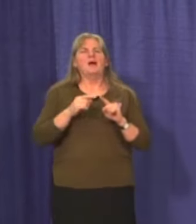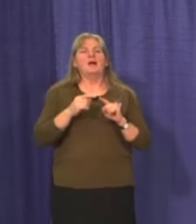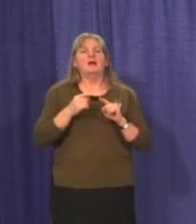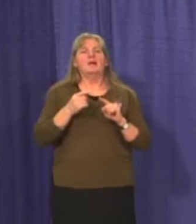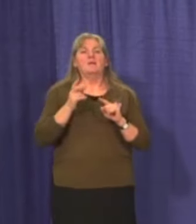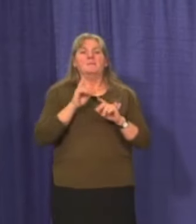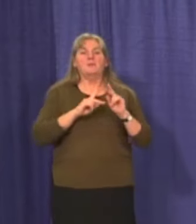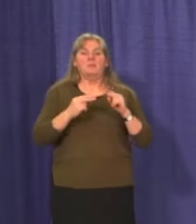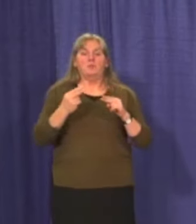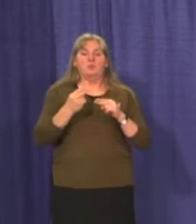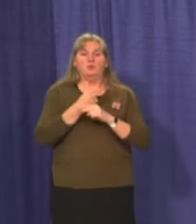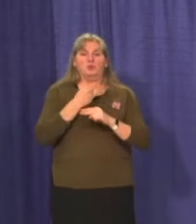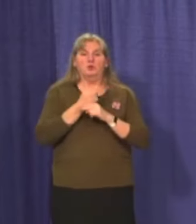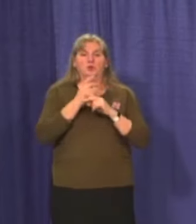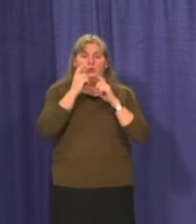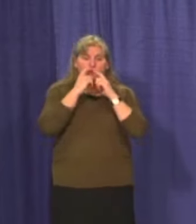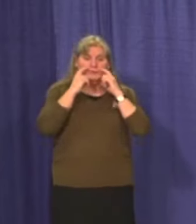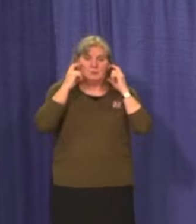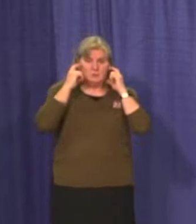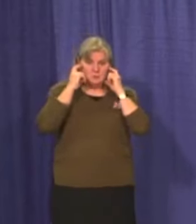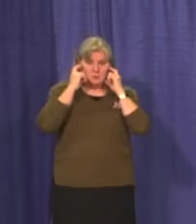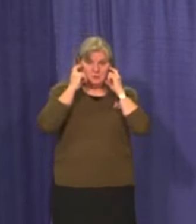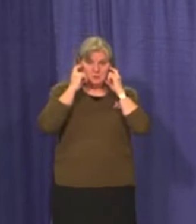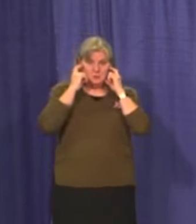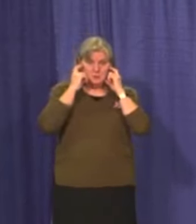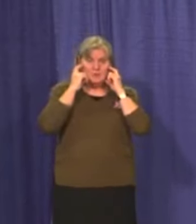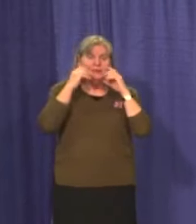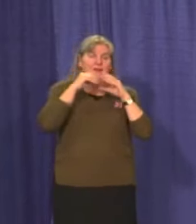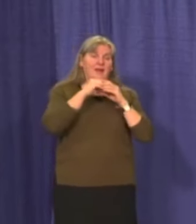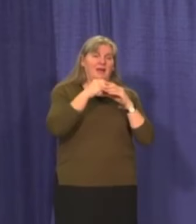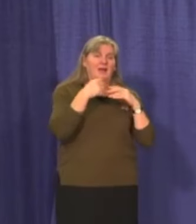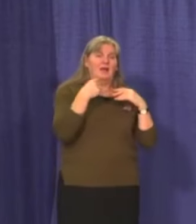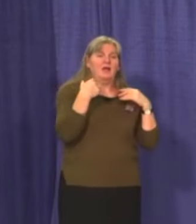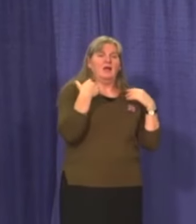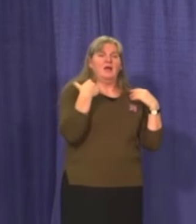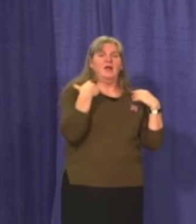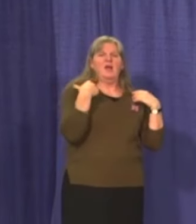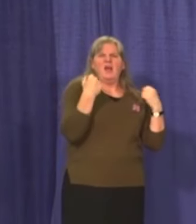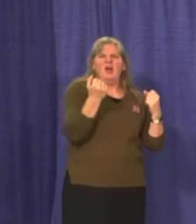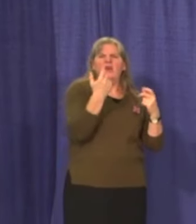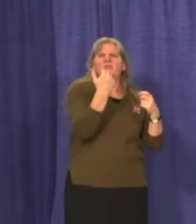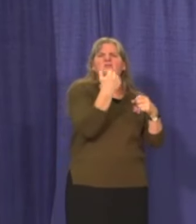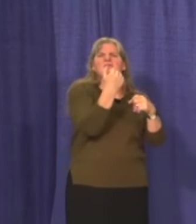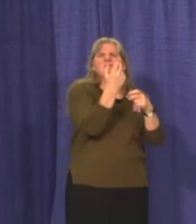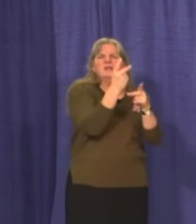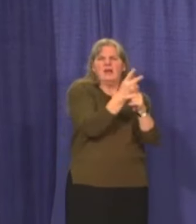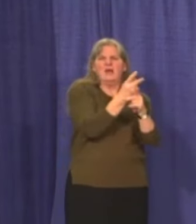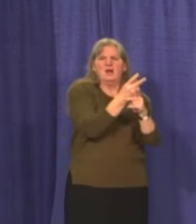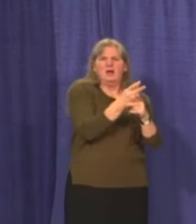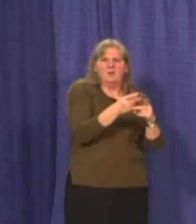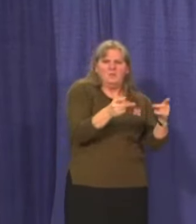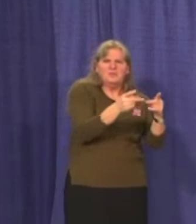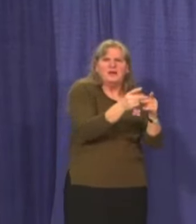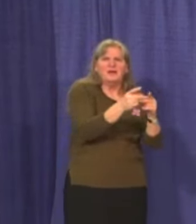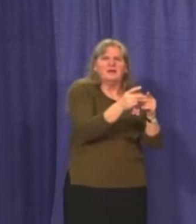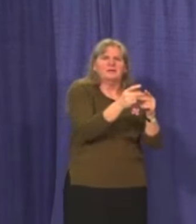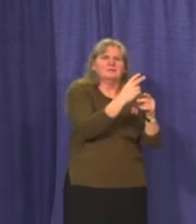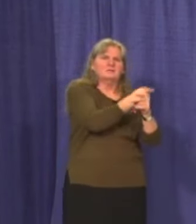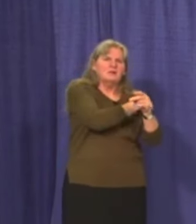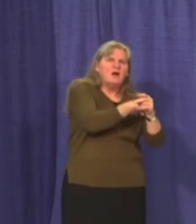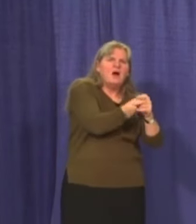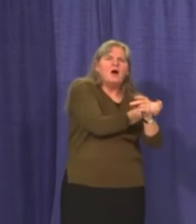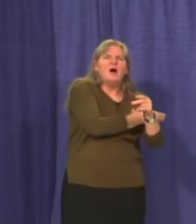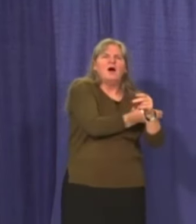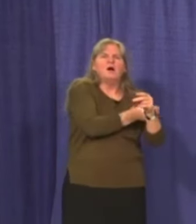in healthcare settings is really very different, uh, from, uh, from the recommendations that generally come in the, uh,